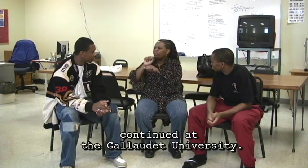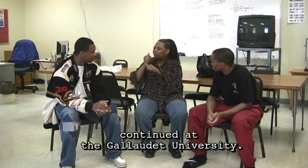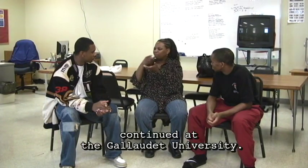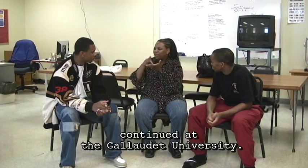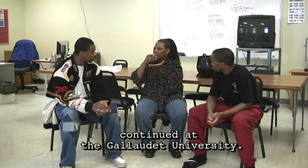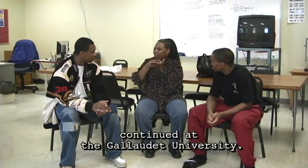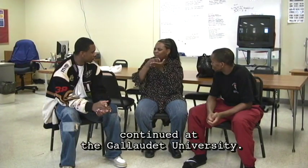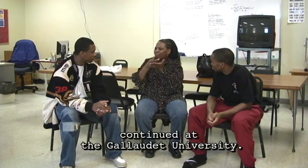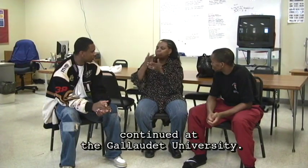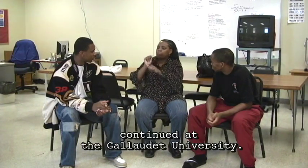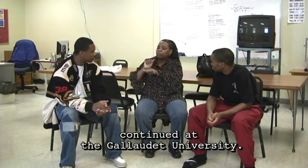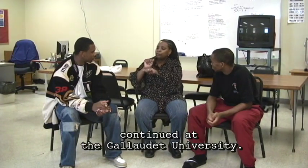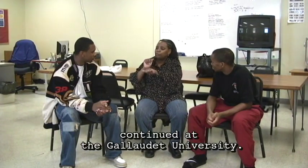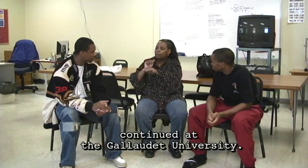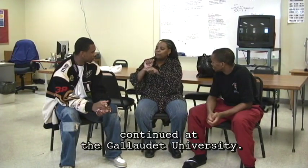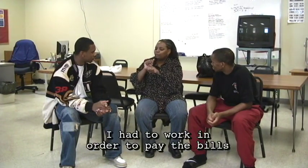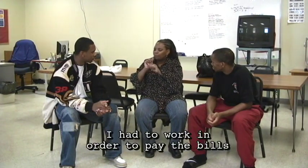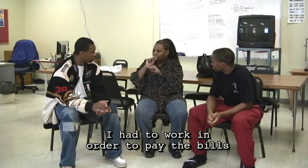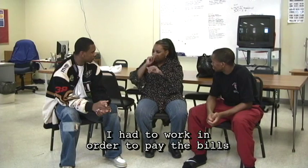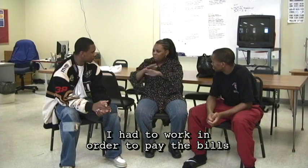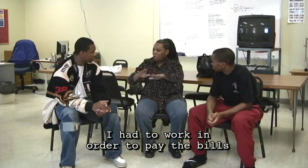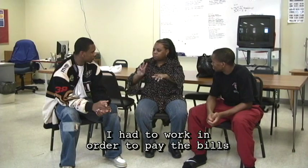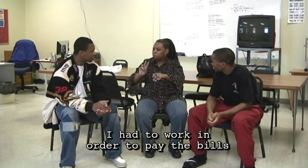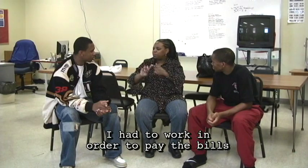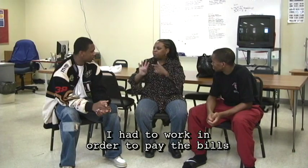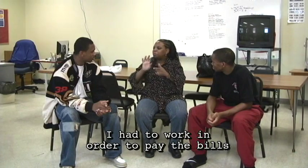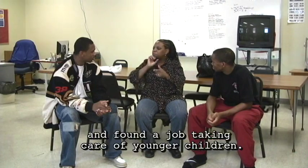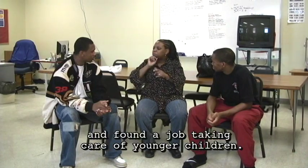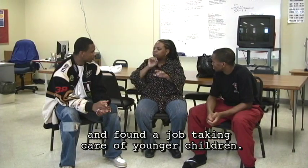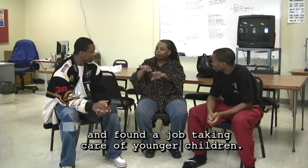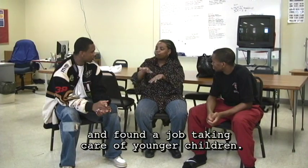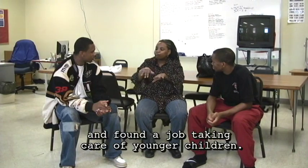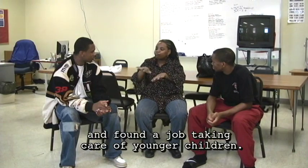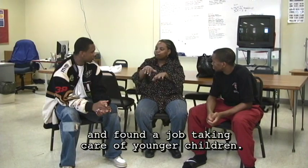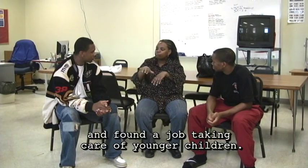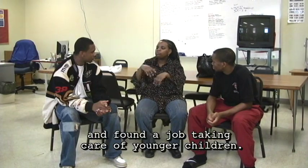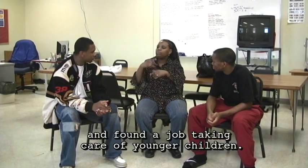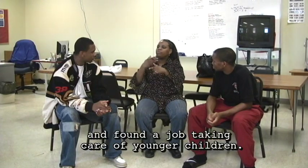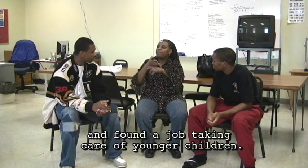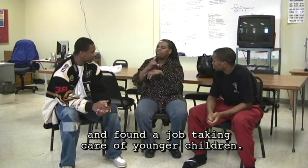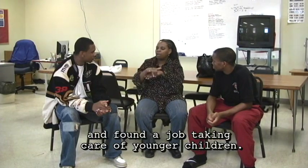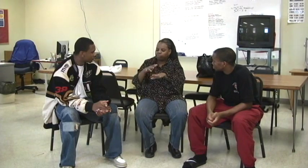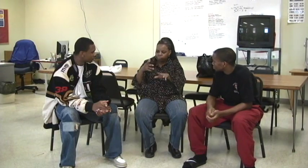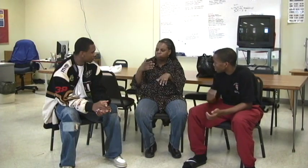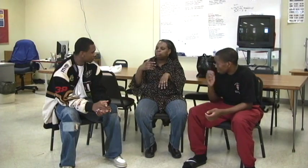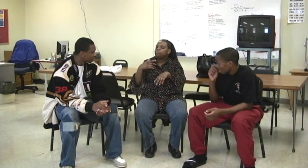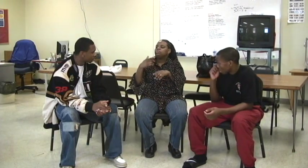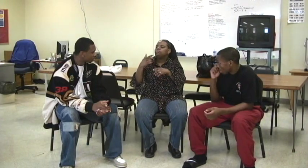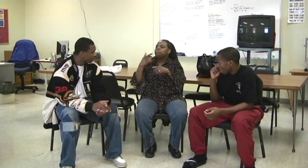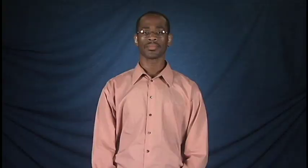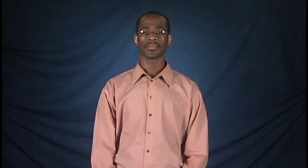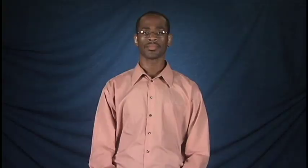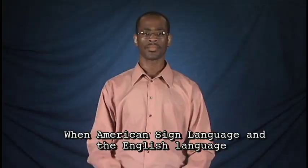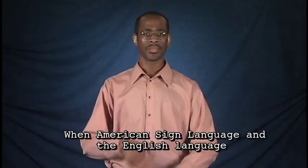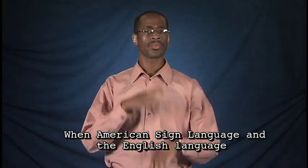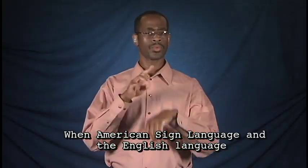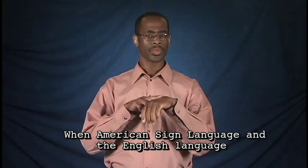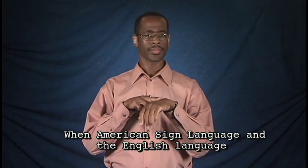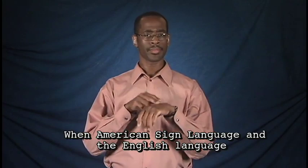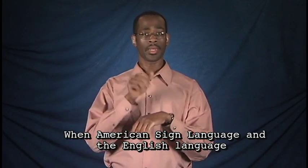continued at the Gallaudet University, I had to work in order to pay the bills, and found a job taking care of younger children. When American